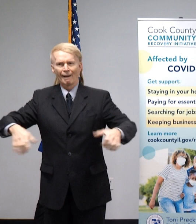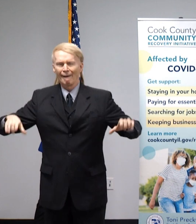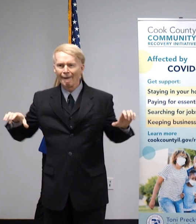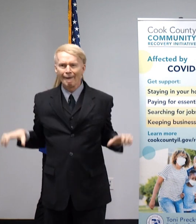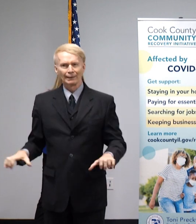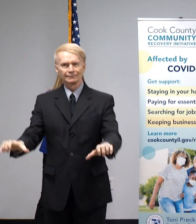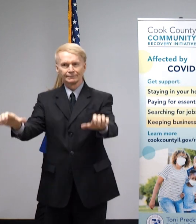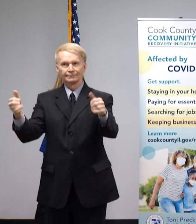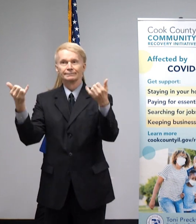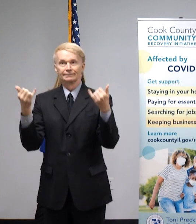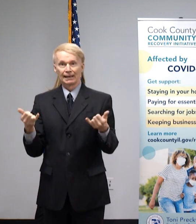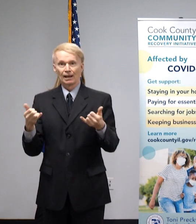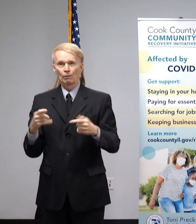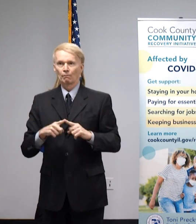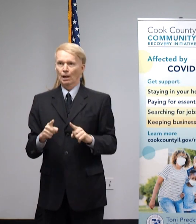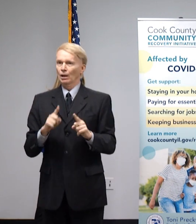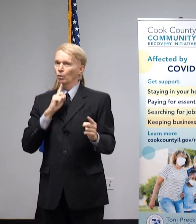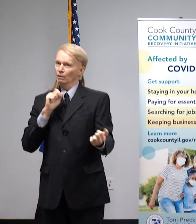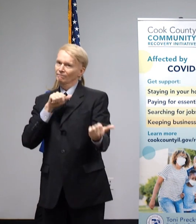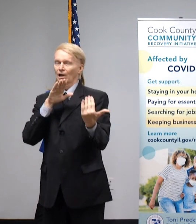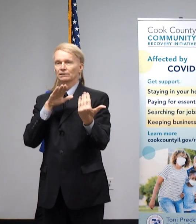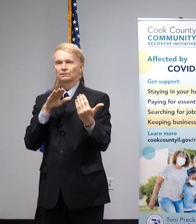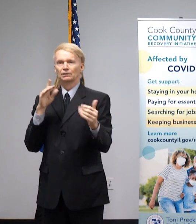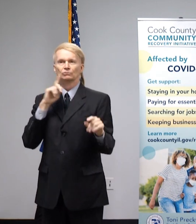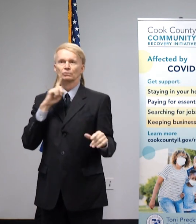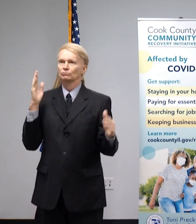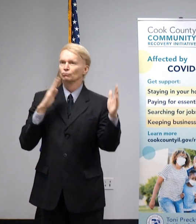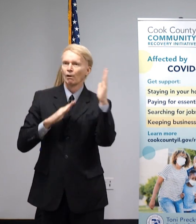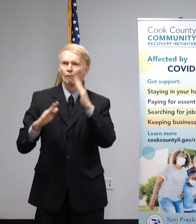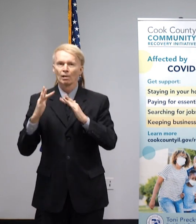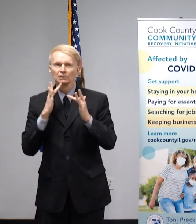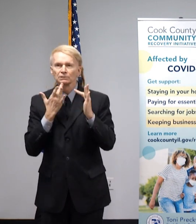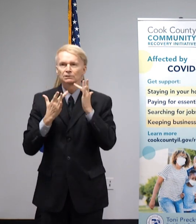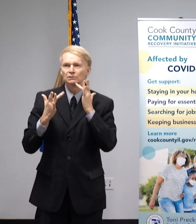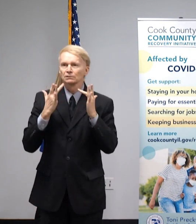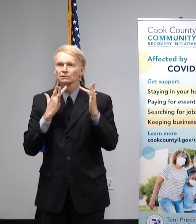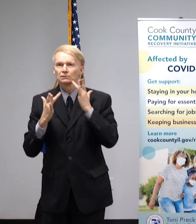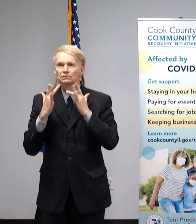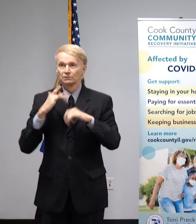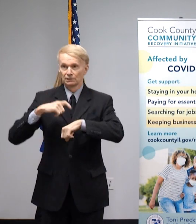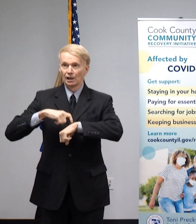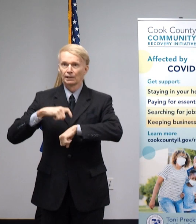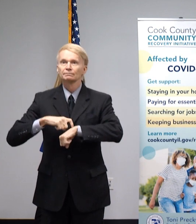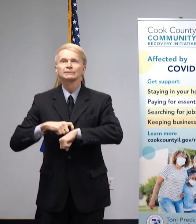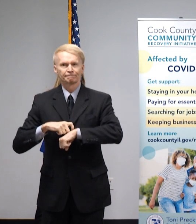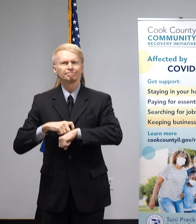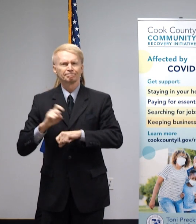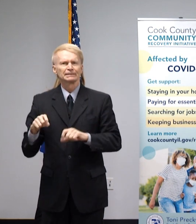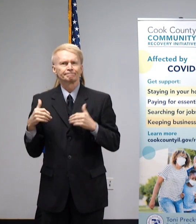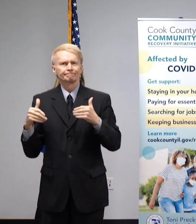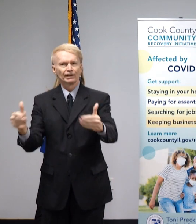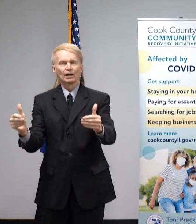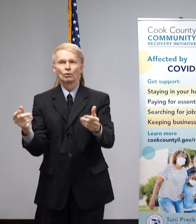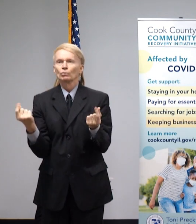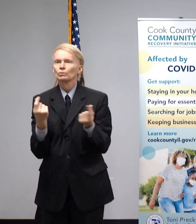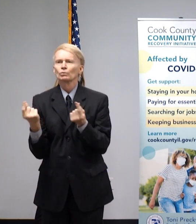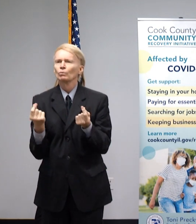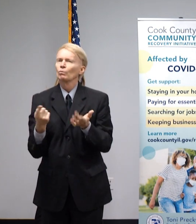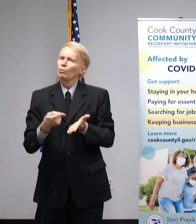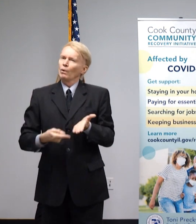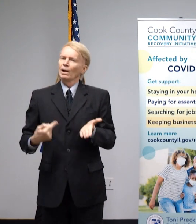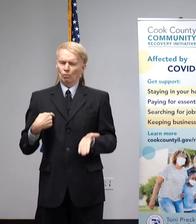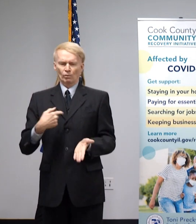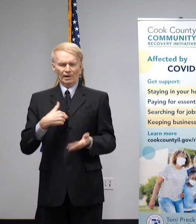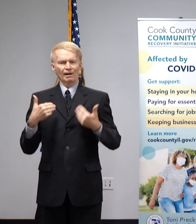But in the face of these troubling times, we in local government must move forward. We must do what we can with what we have.